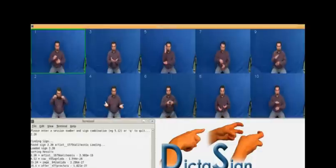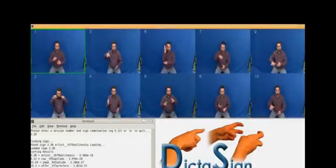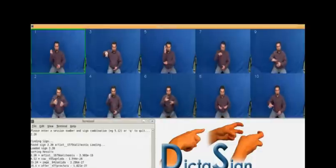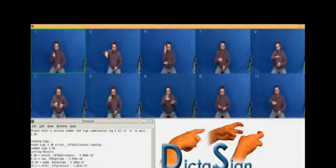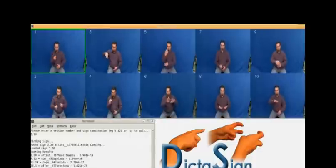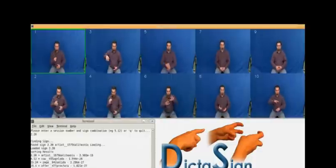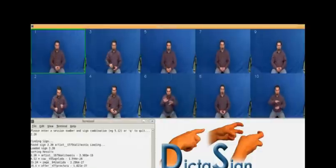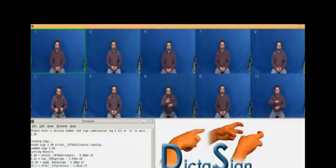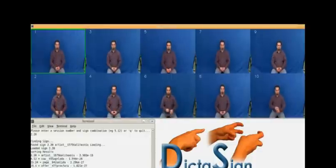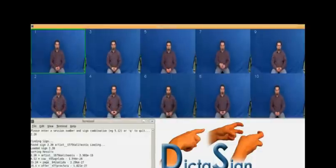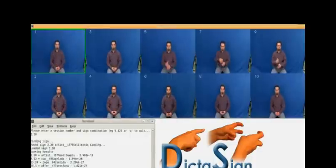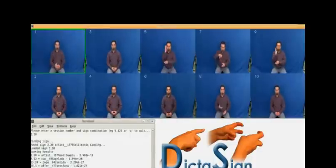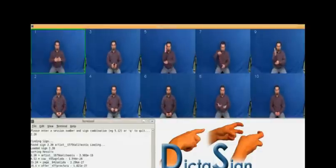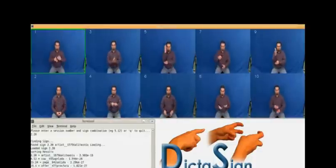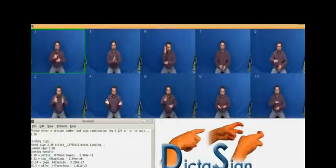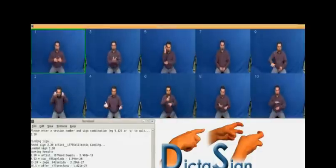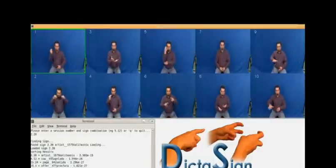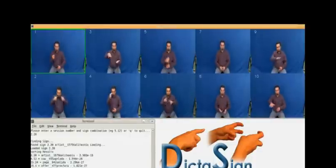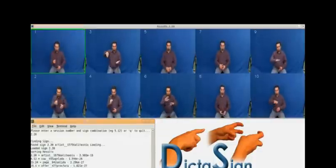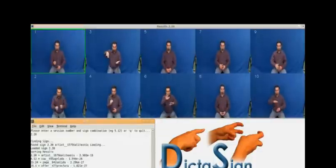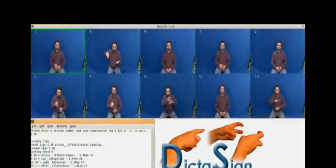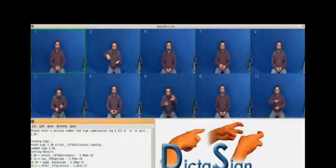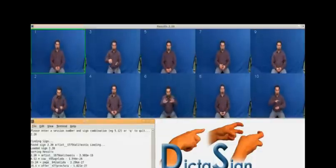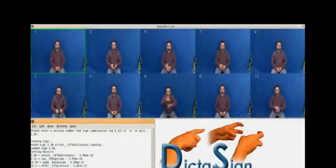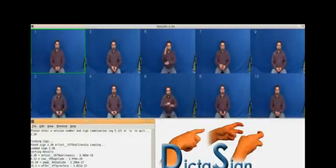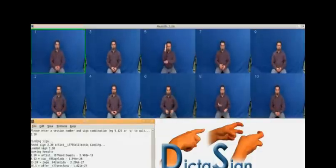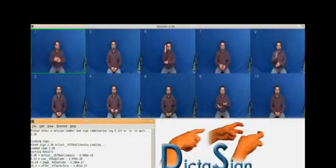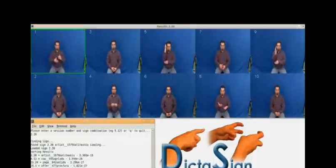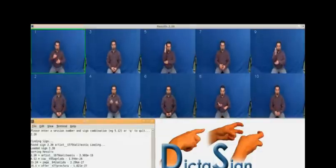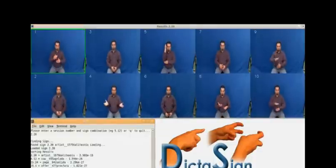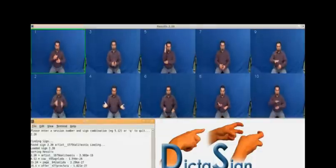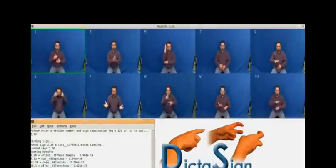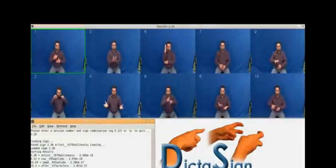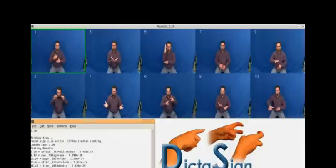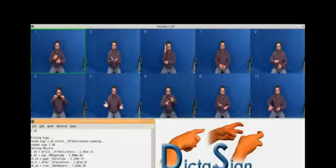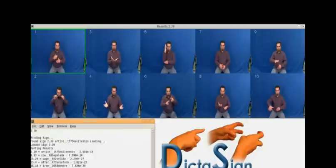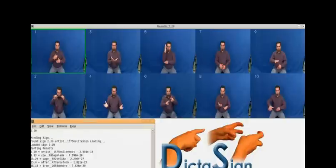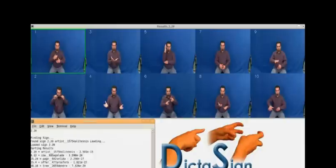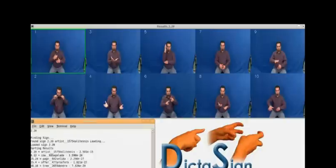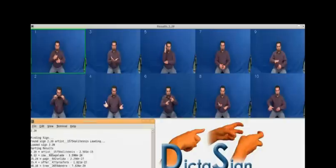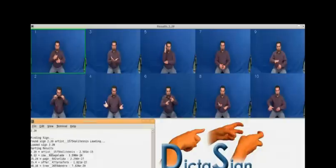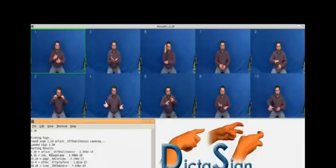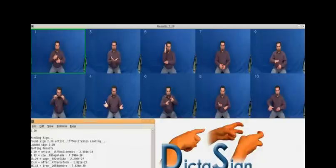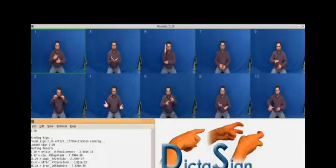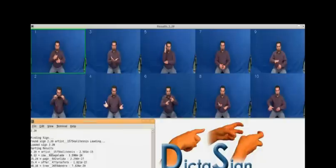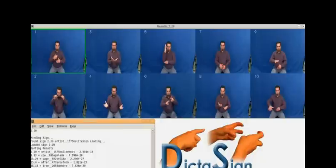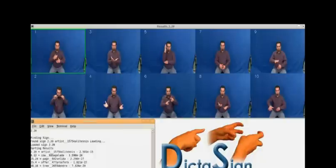Notice how return signs 2, 6 and 8 all contain the similar alternating hand motions in the neutral space.